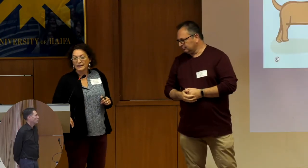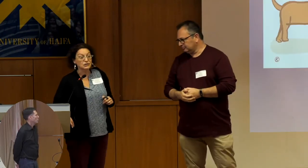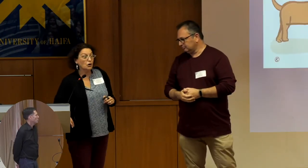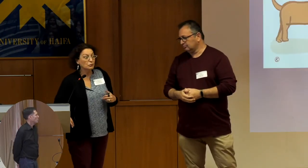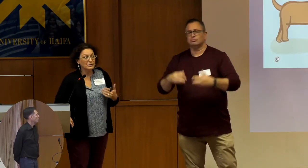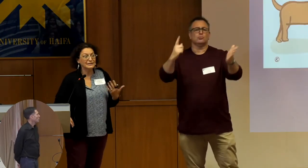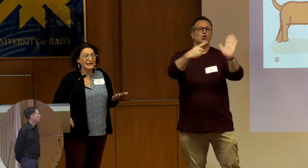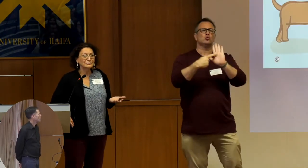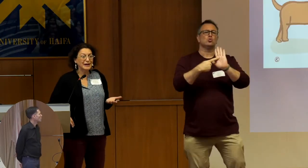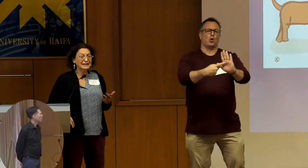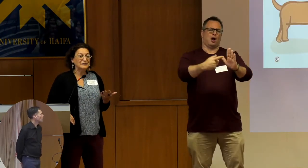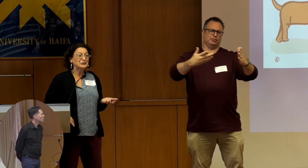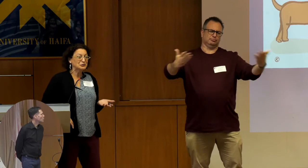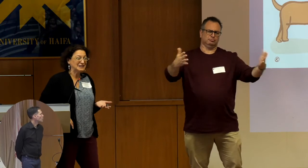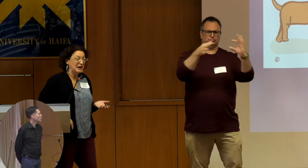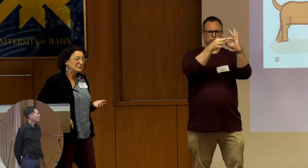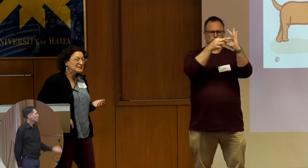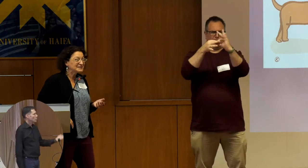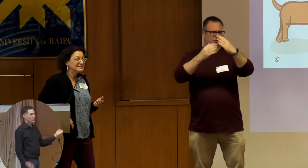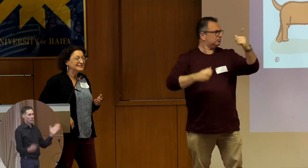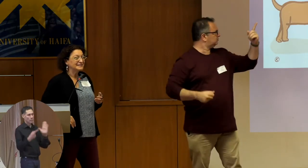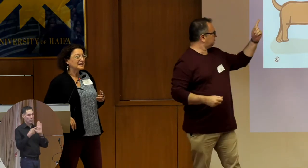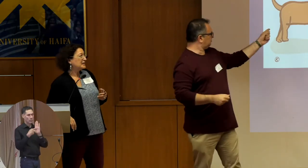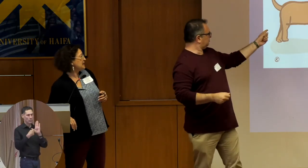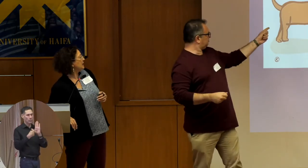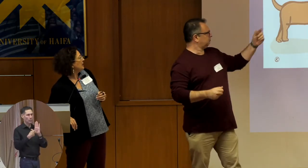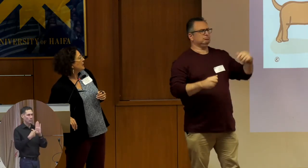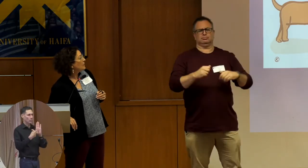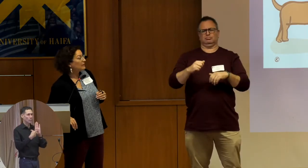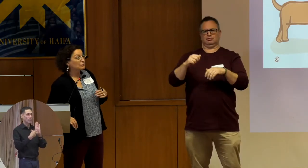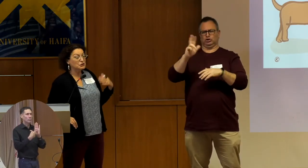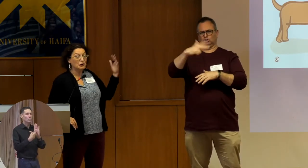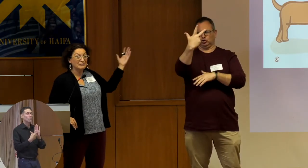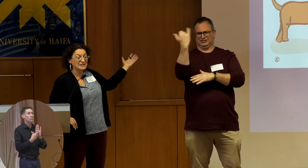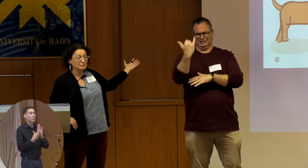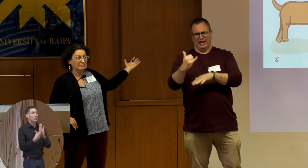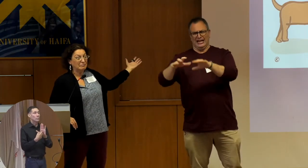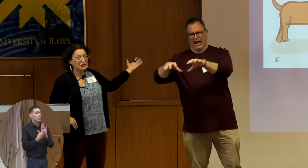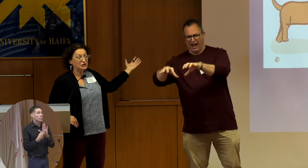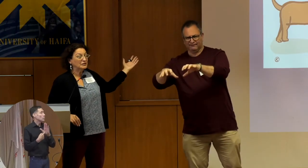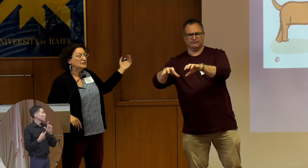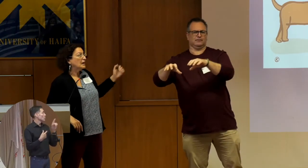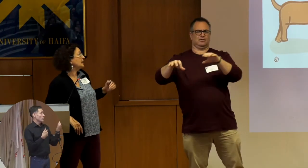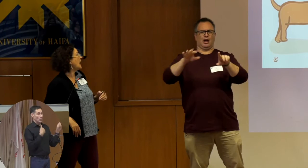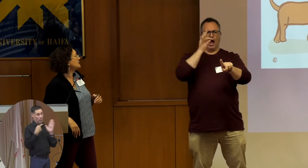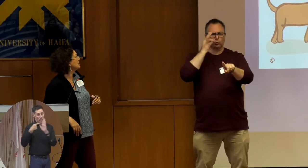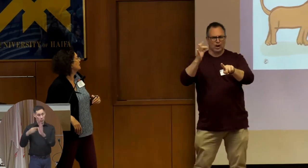So, we will start by giving you two examples. These are people that we show them this picture and ask,